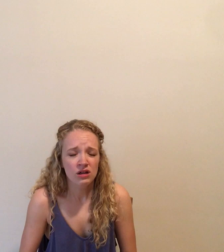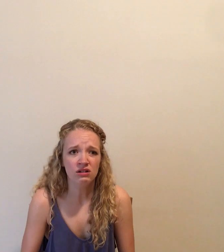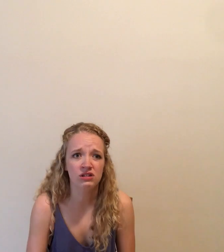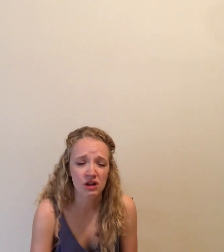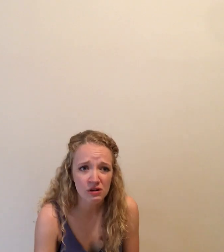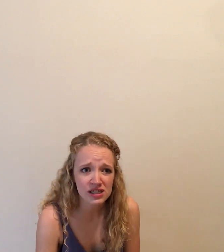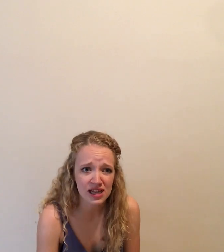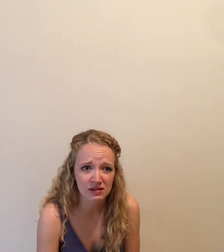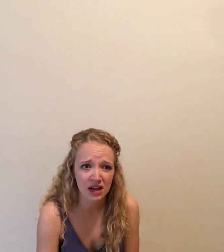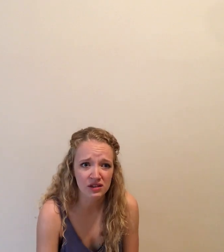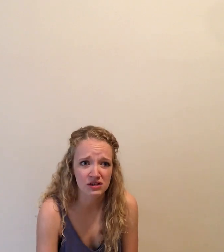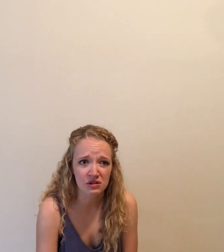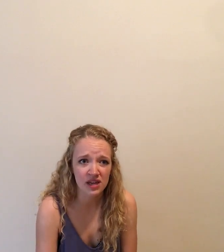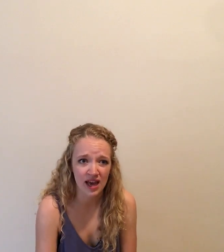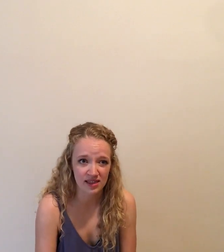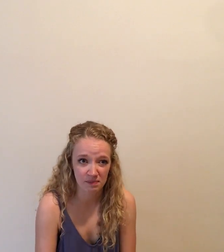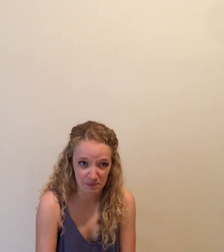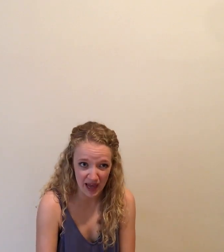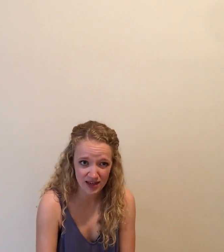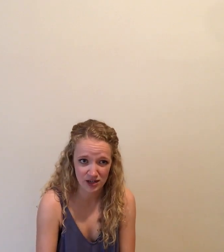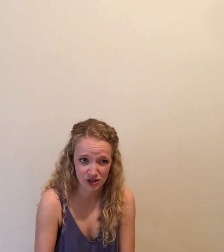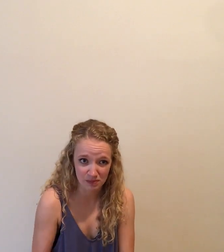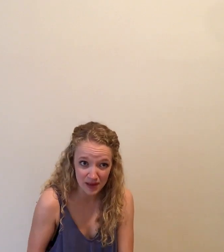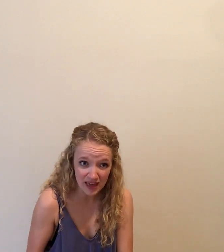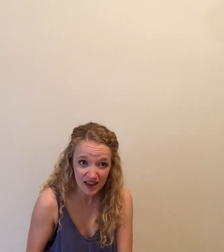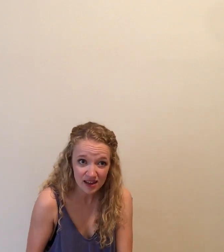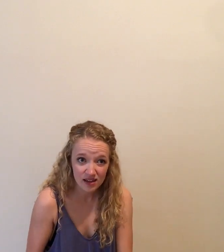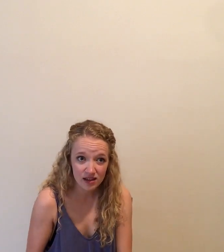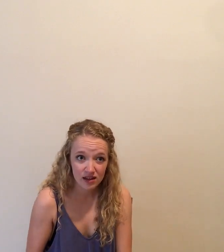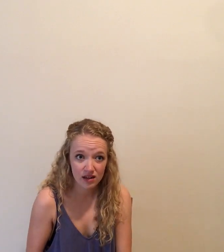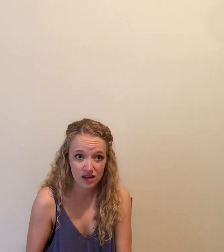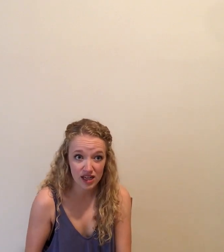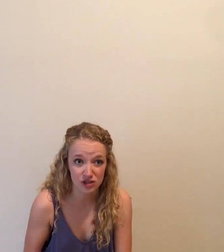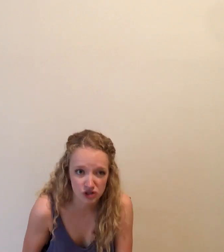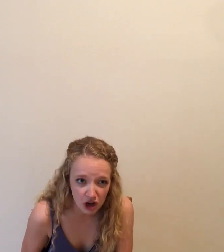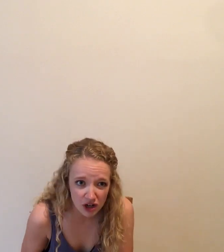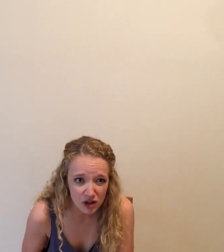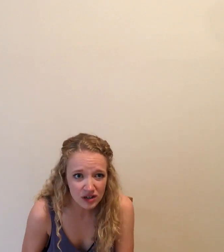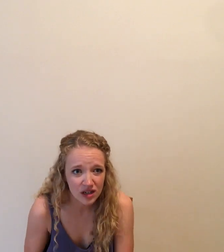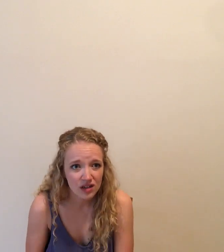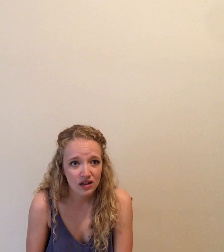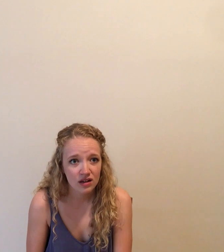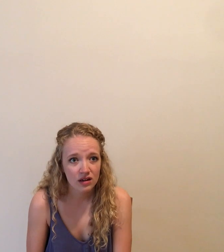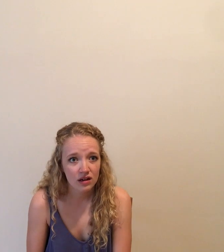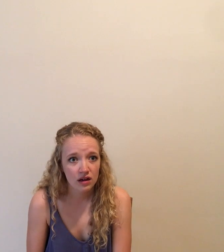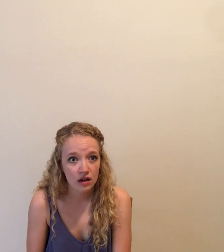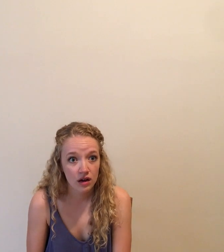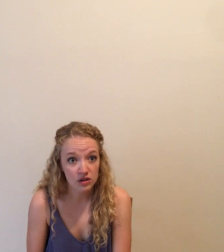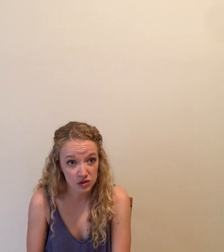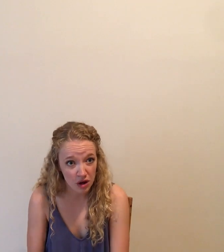Knowest thou not the duke hath banished me? His daughter? No?